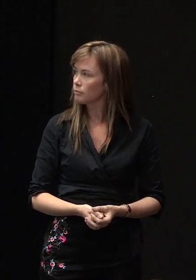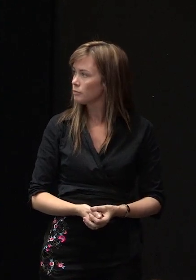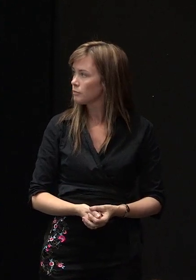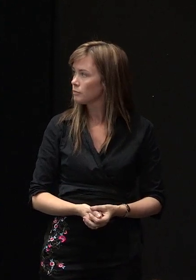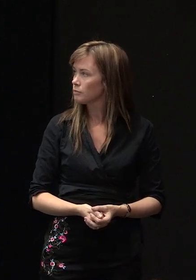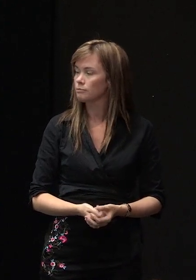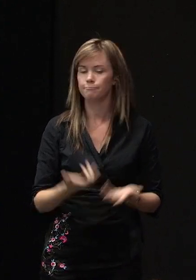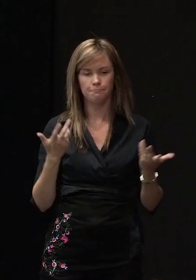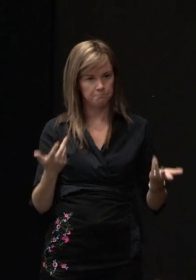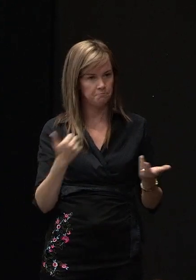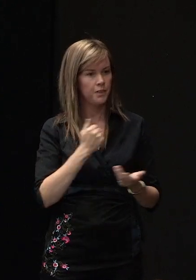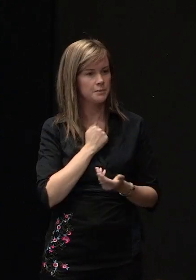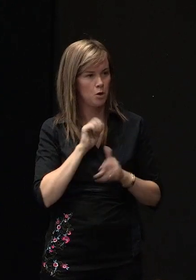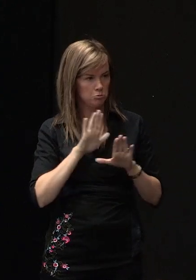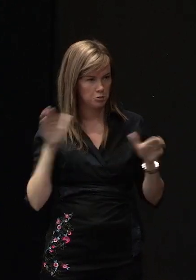So that's my intro, over.